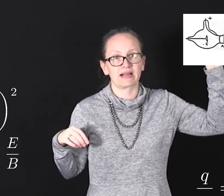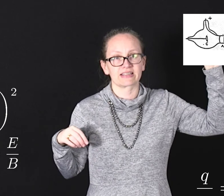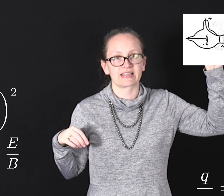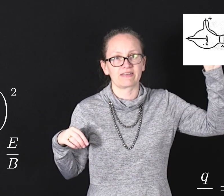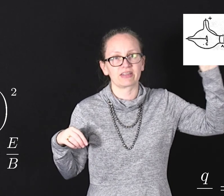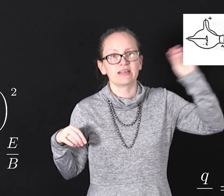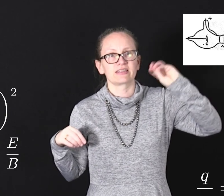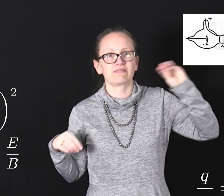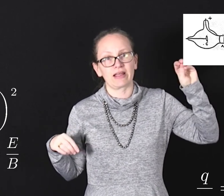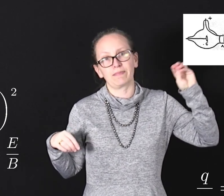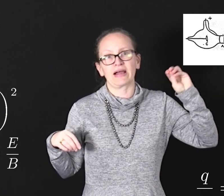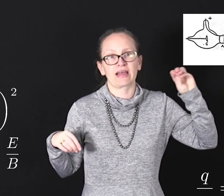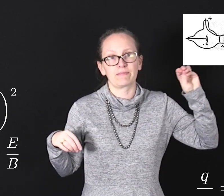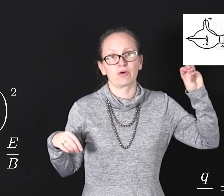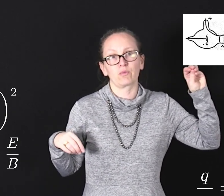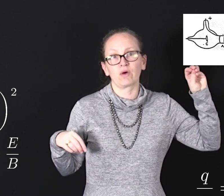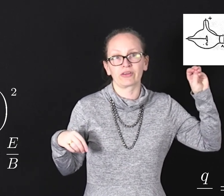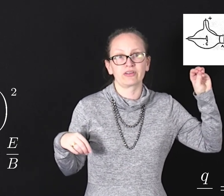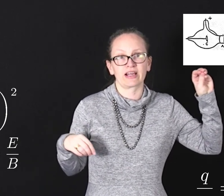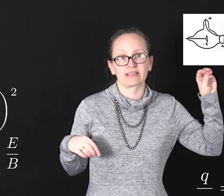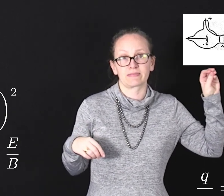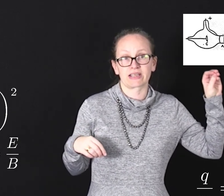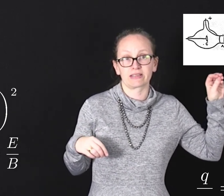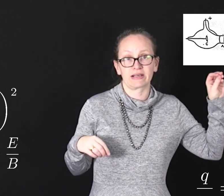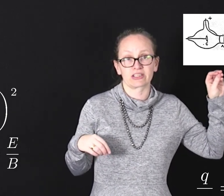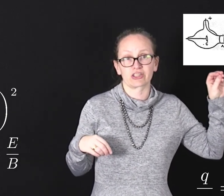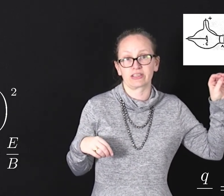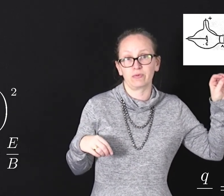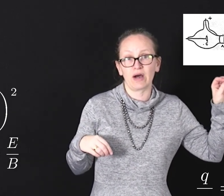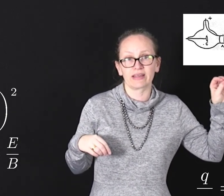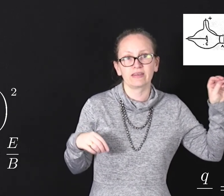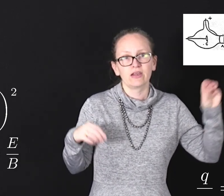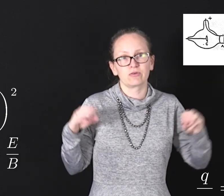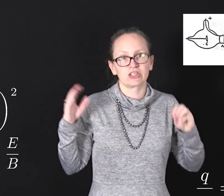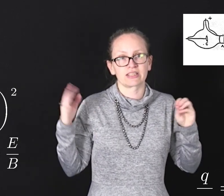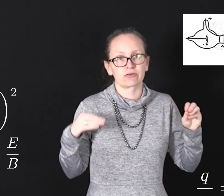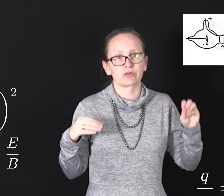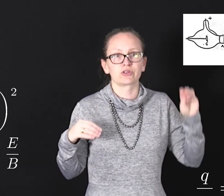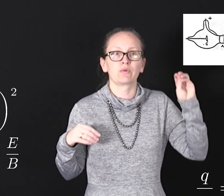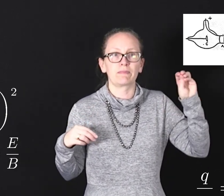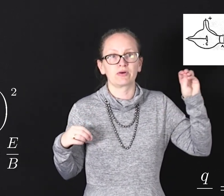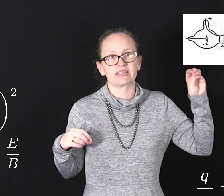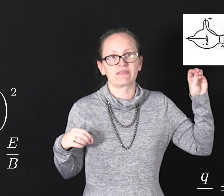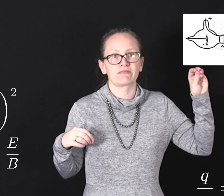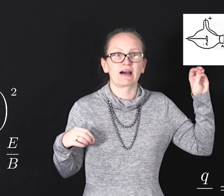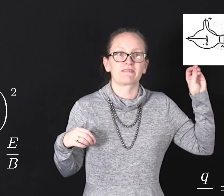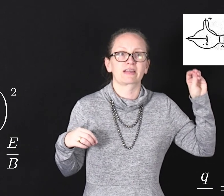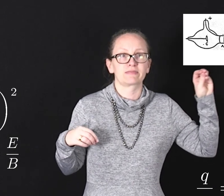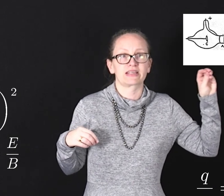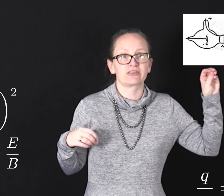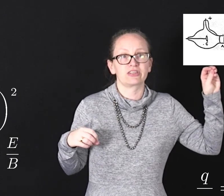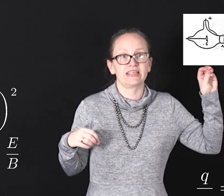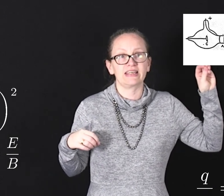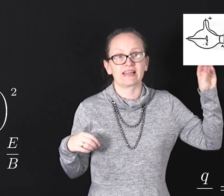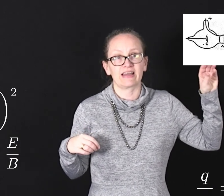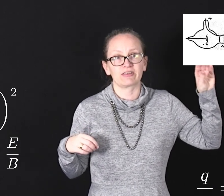minus 11 divided by 9.109 times 10 to the minus 31 which is equal to 1.75 times 10 to the 11